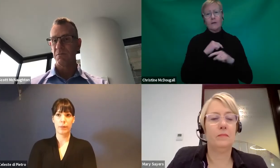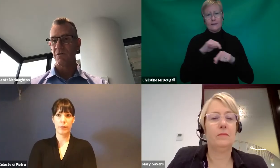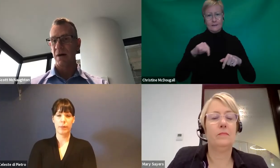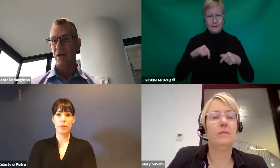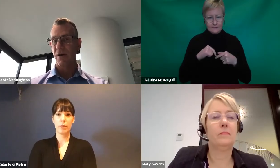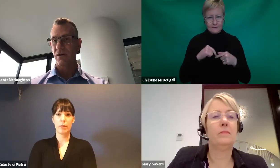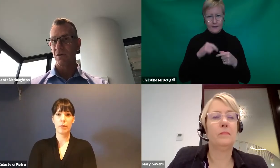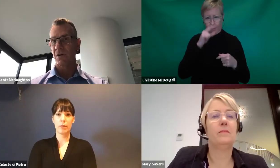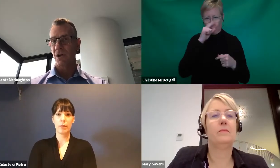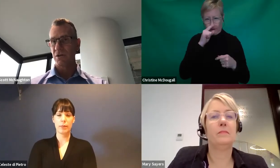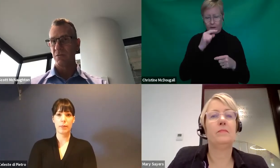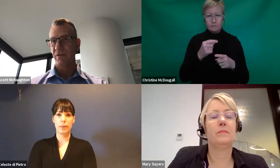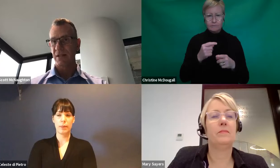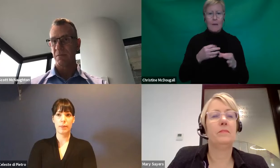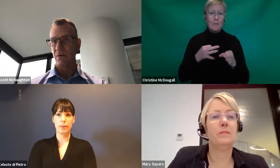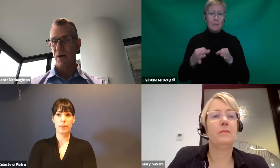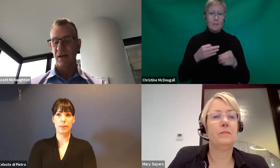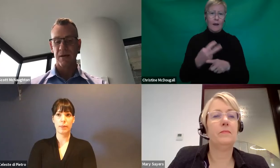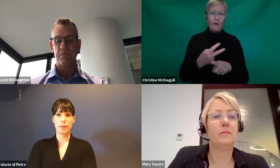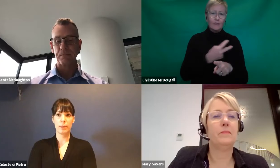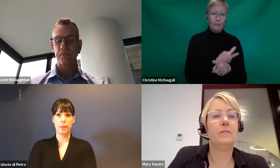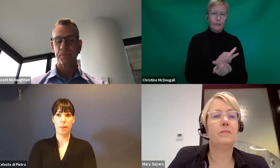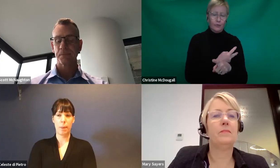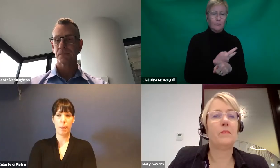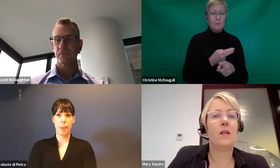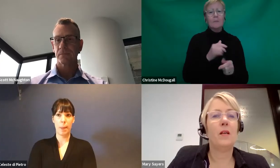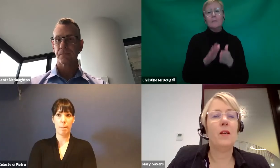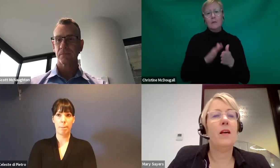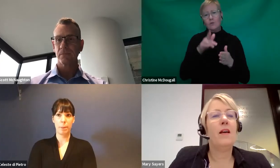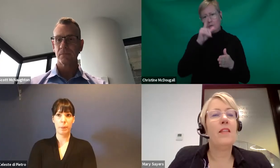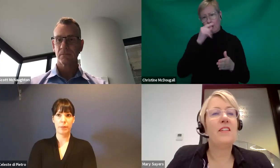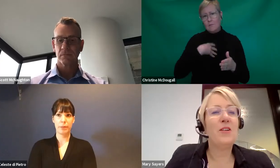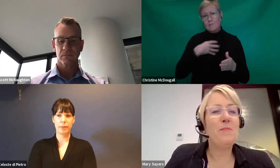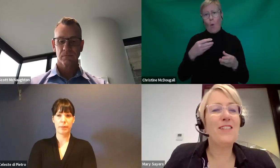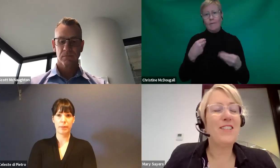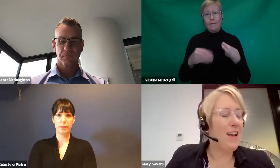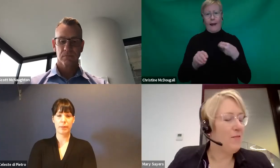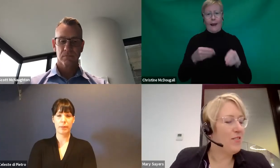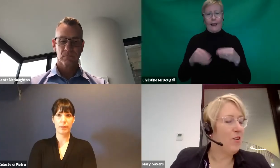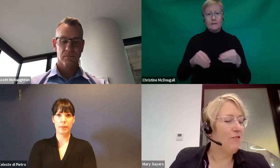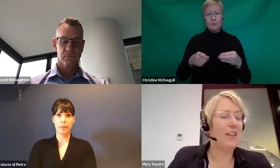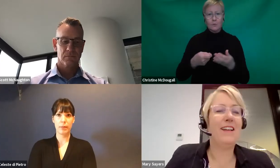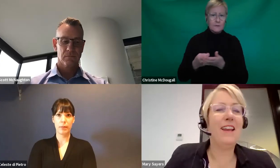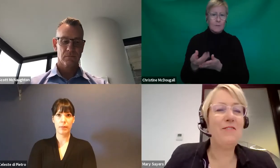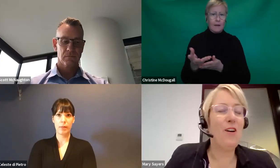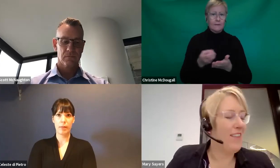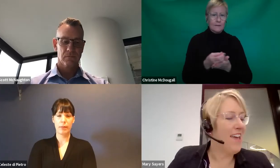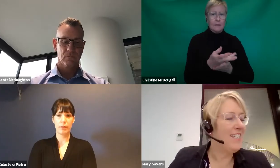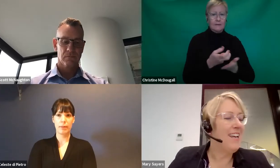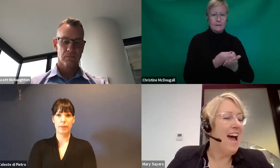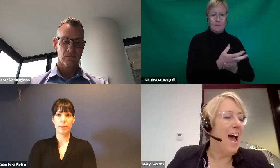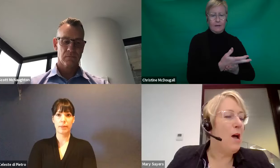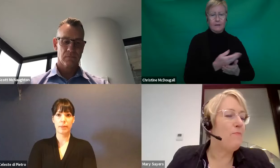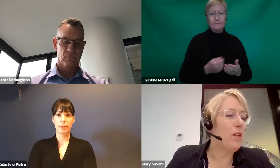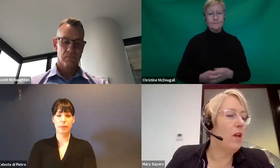the plan to move money around or you can use it more flexibly where you can. Thanks very much, Scott, for clarifying